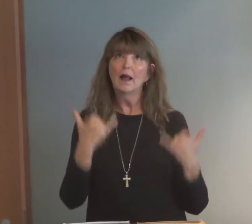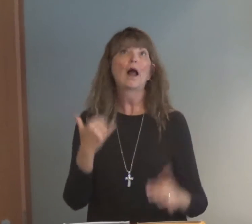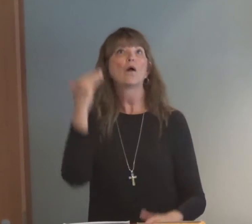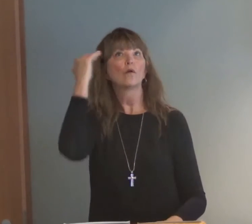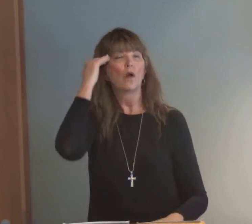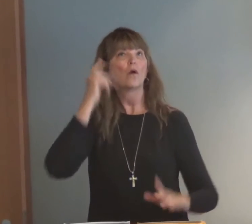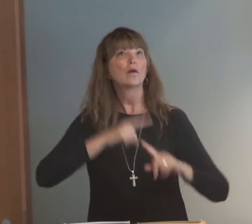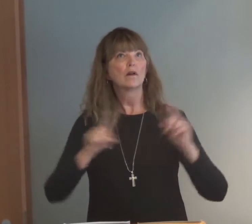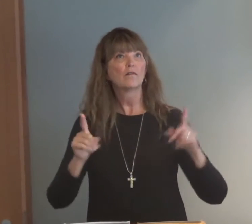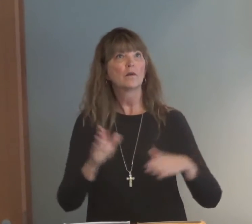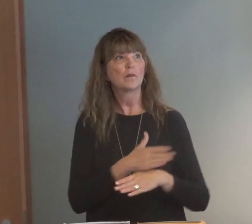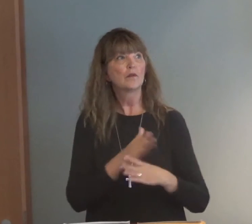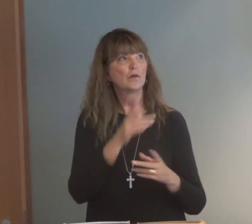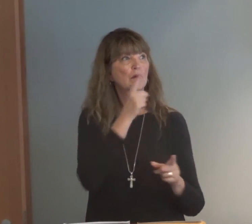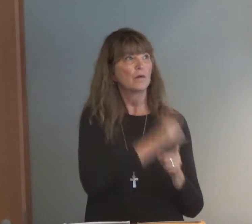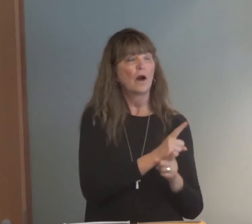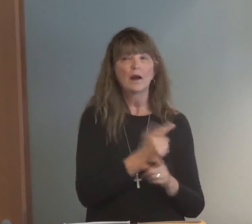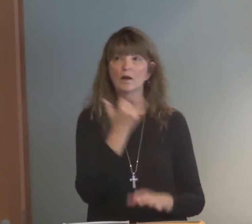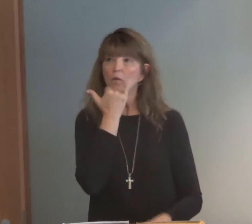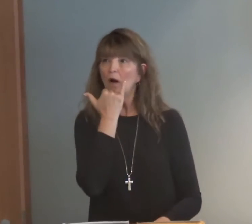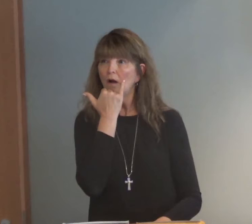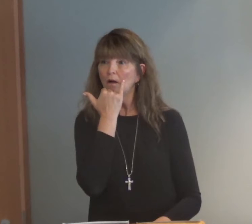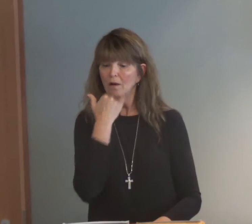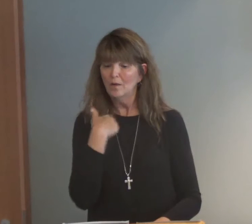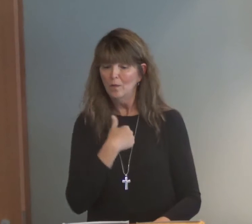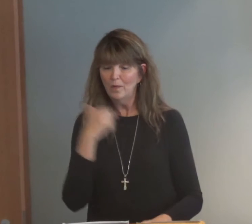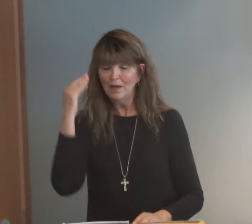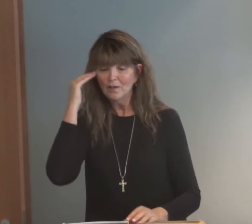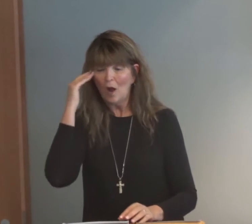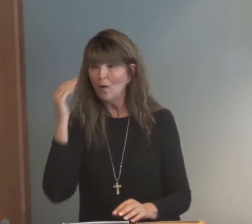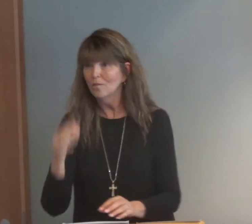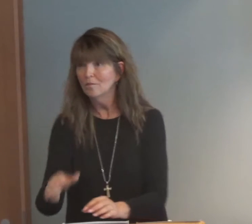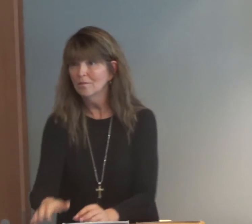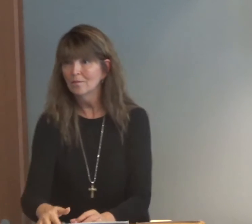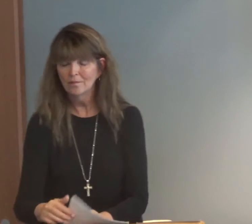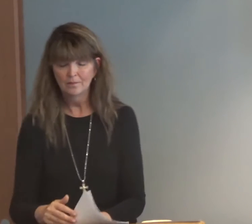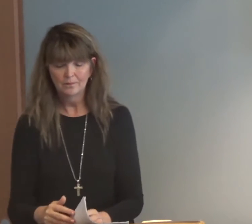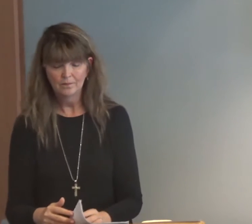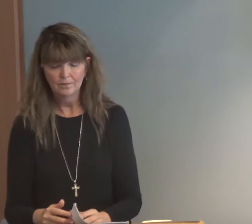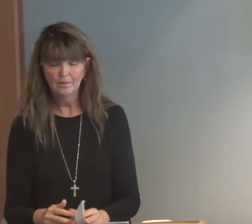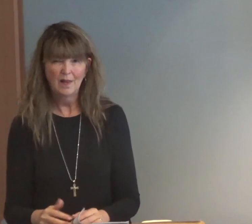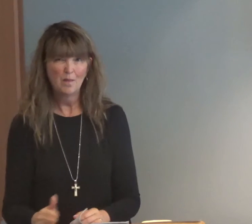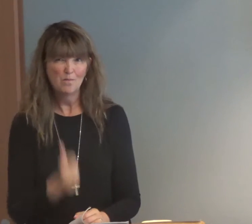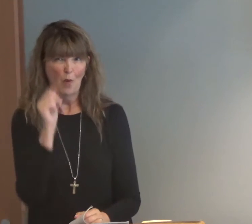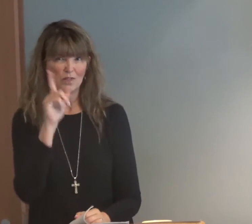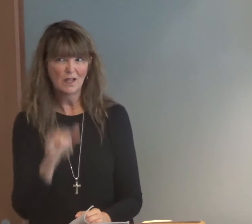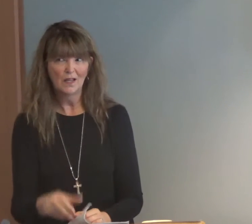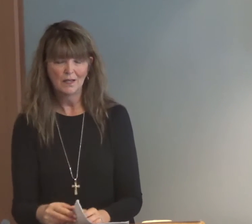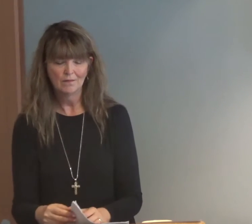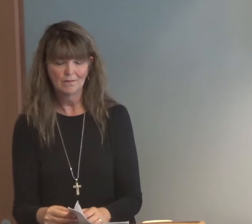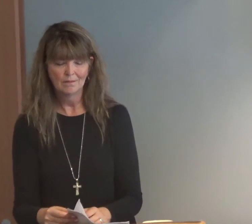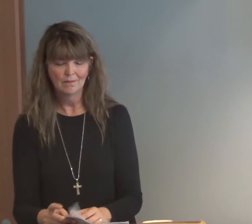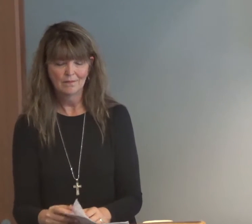allow us to know the difference between right and wrong mostly.